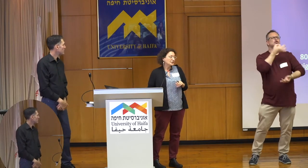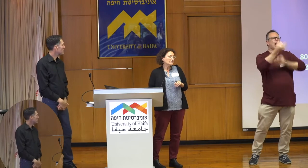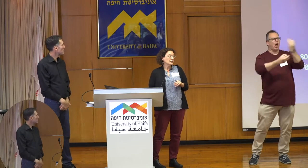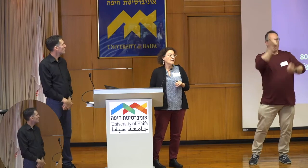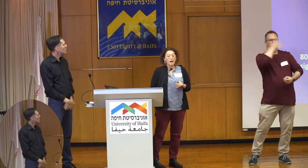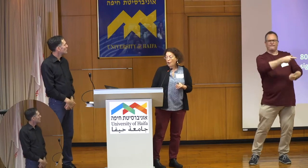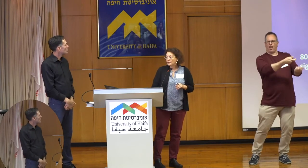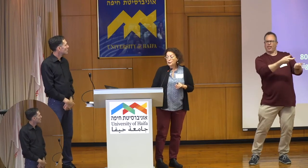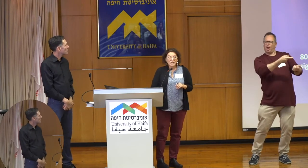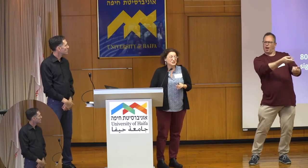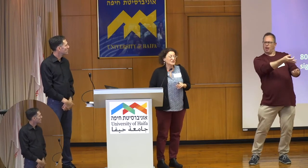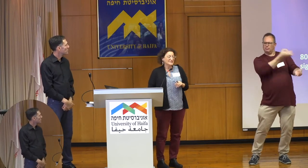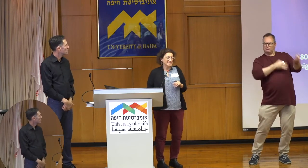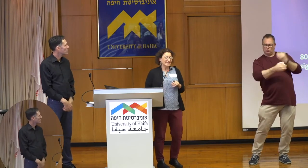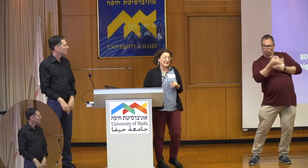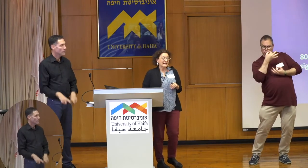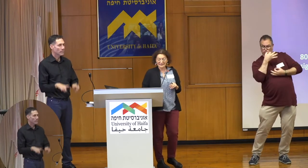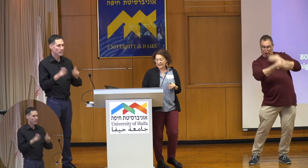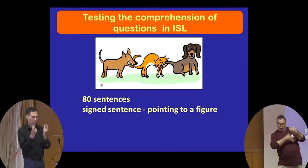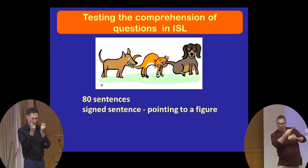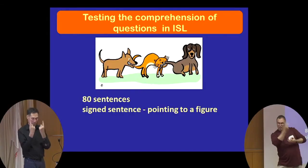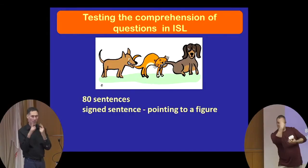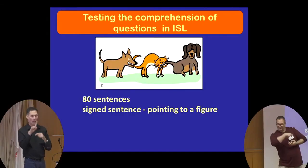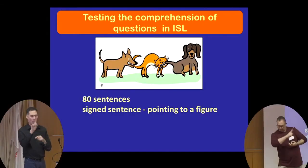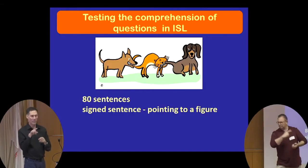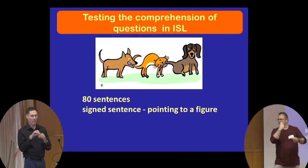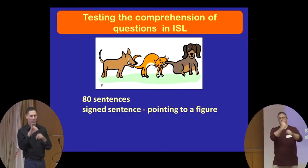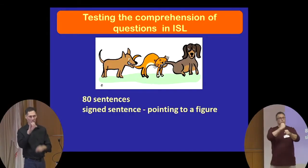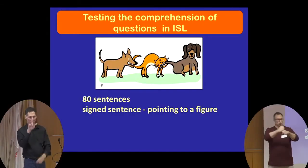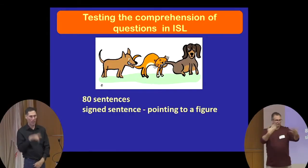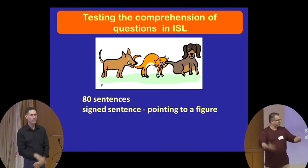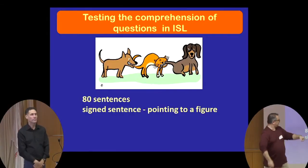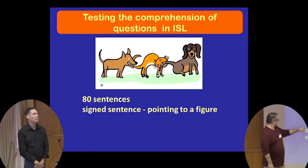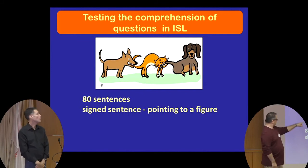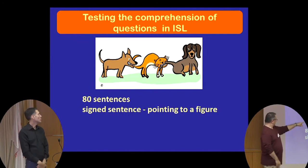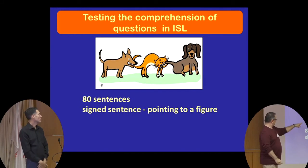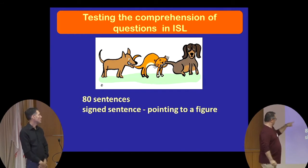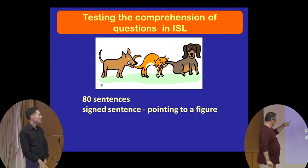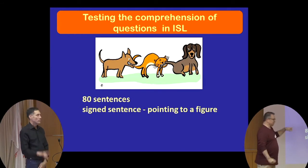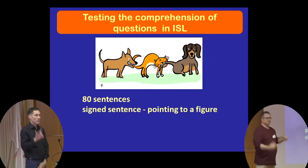of questions in ISL. We tested 80 sentences with